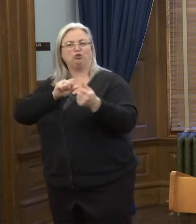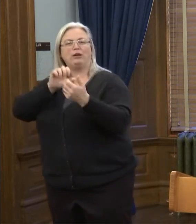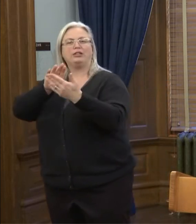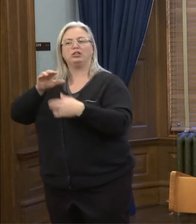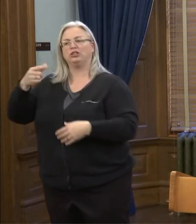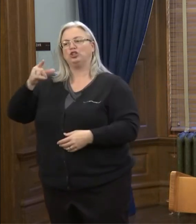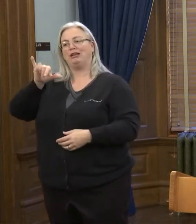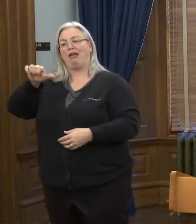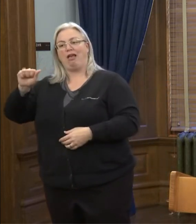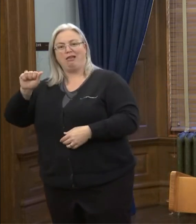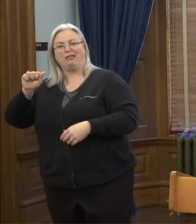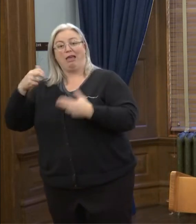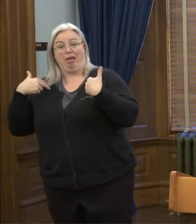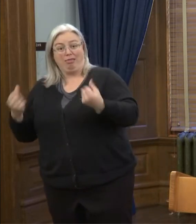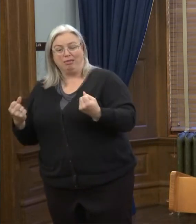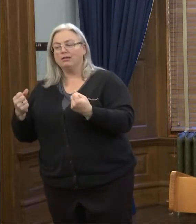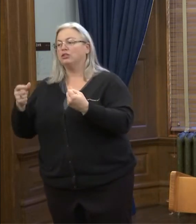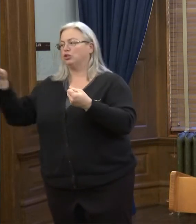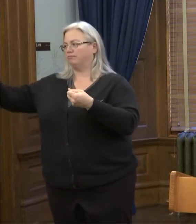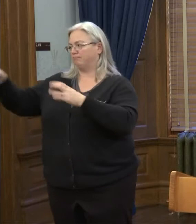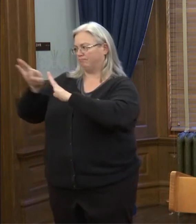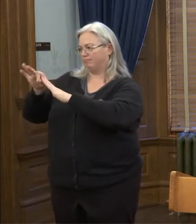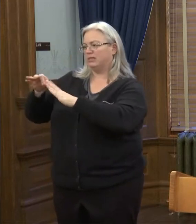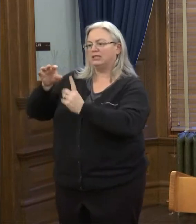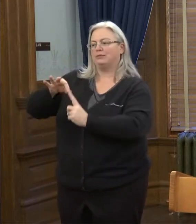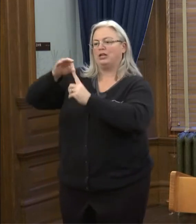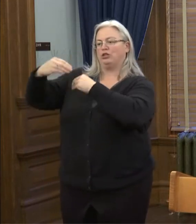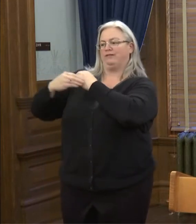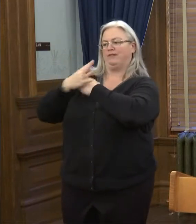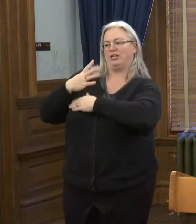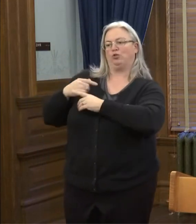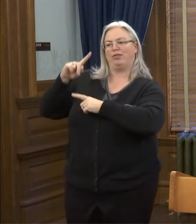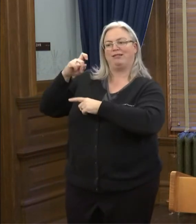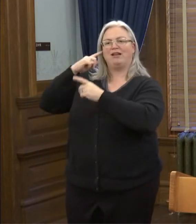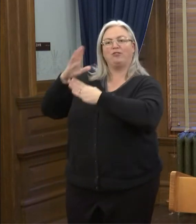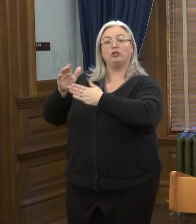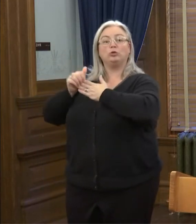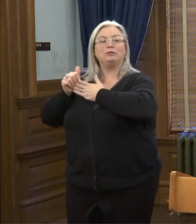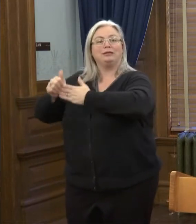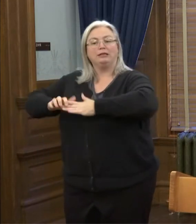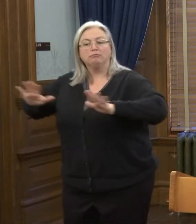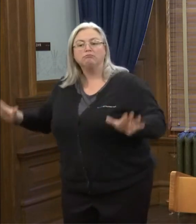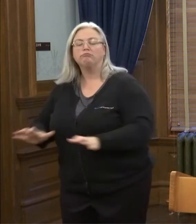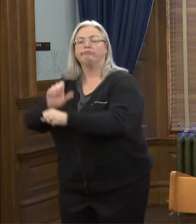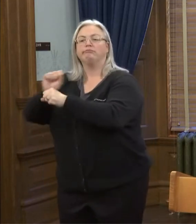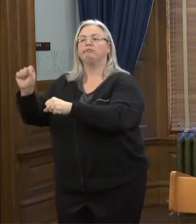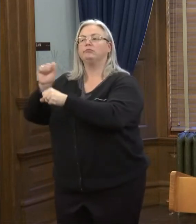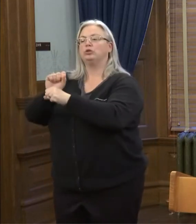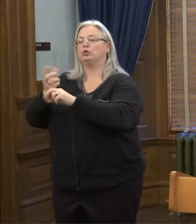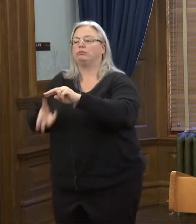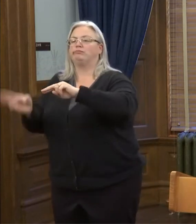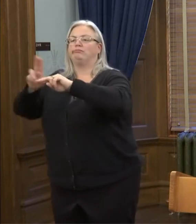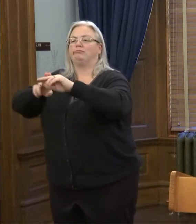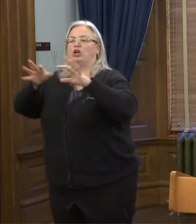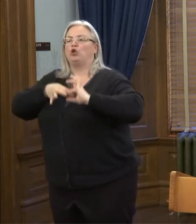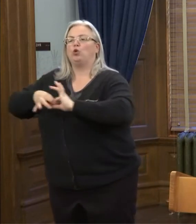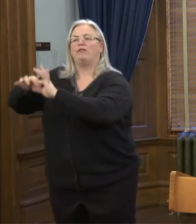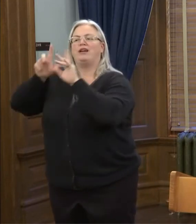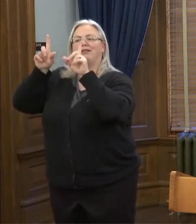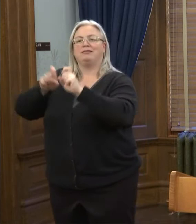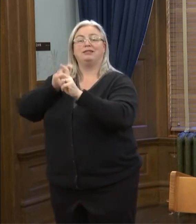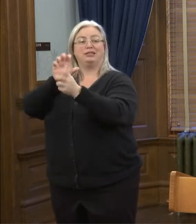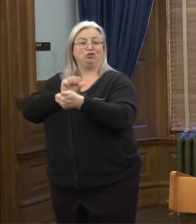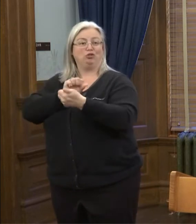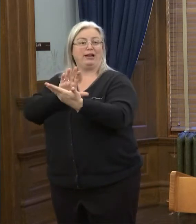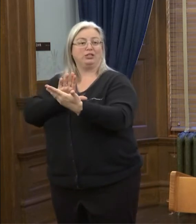at GIA Health, to serve as special advisor to the governor to lead our efforts to ramp up our unified testing strategy.